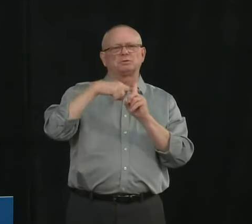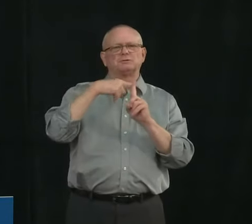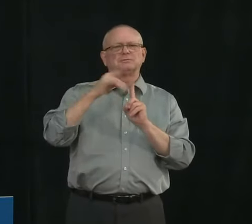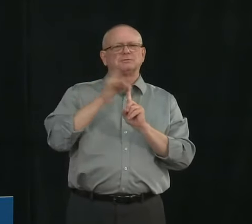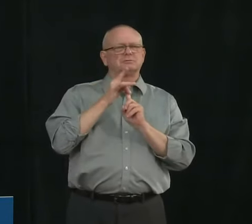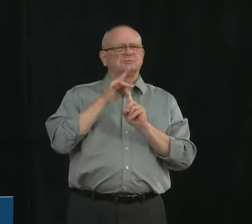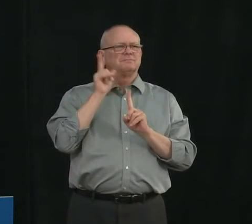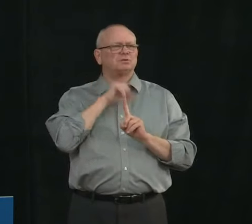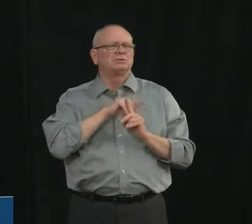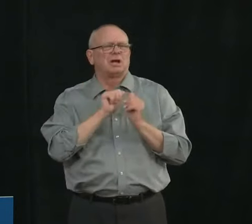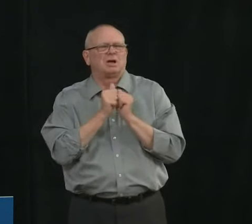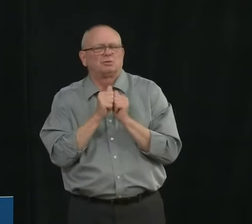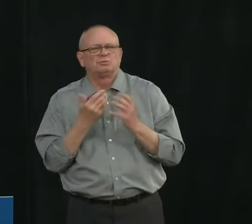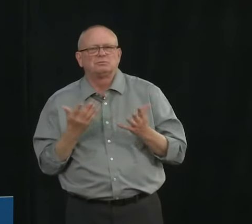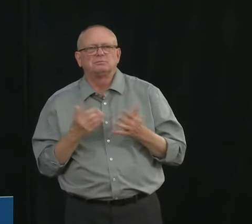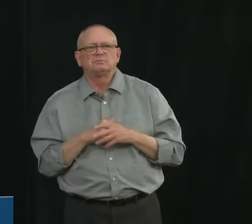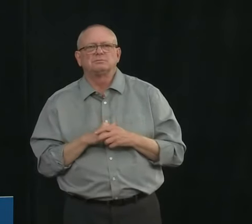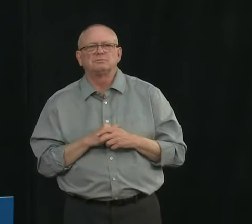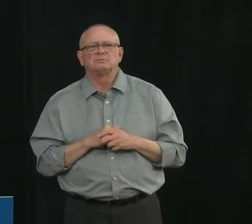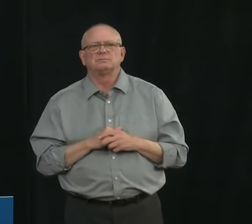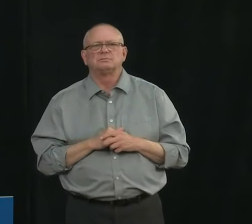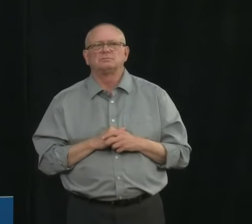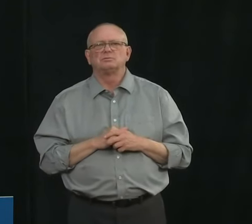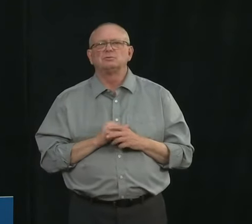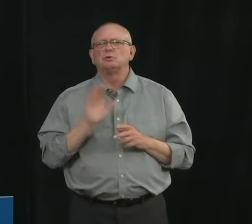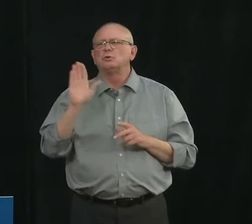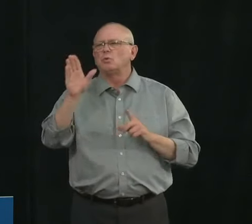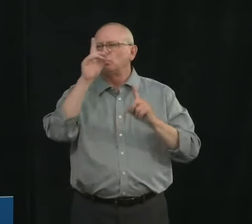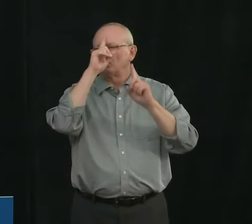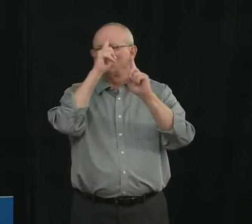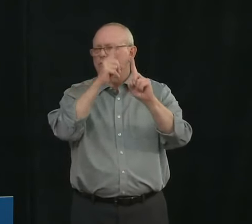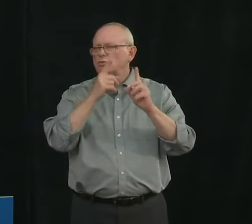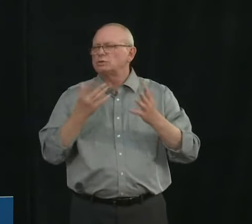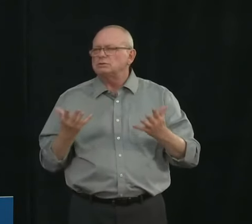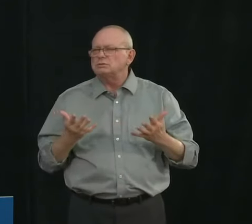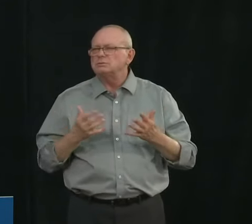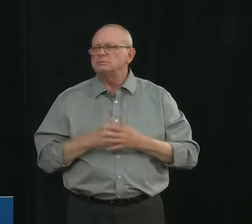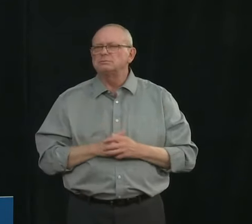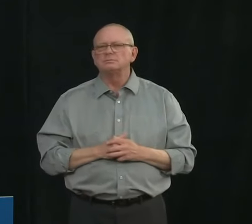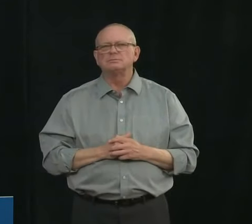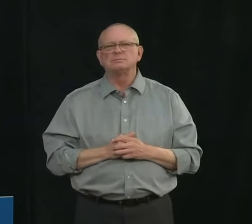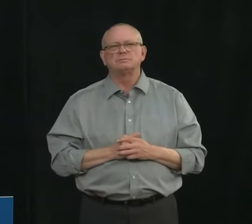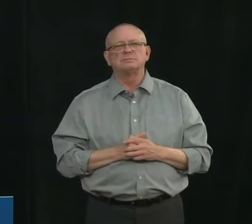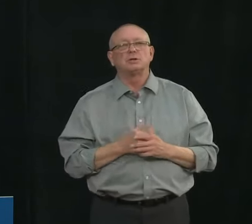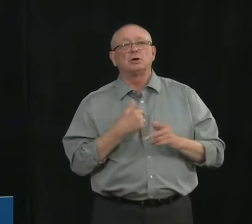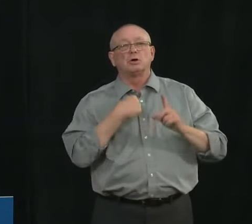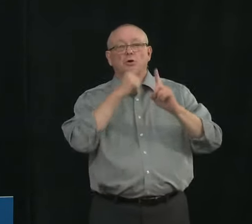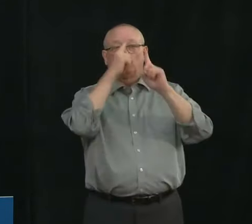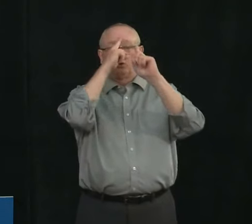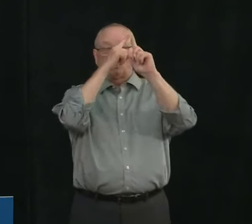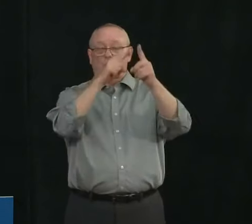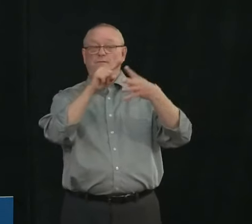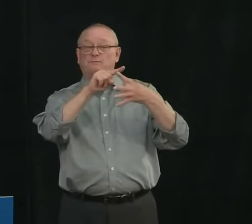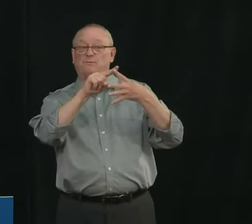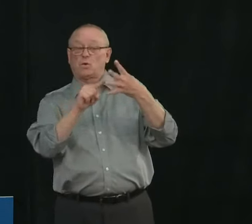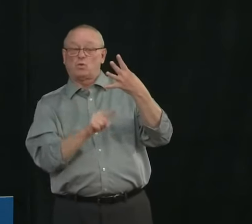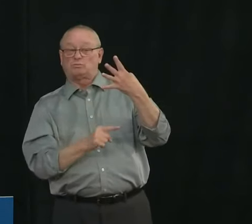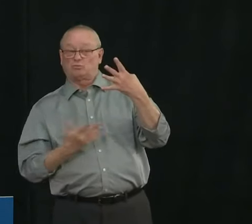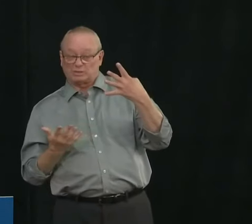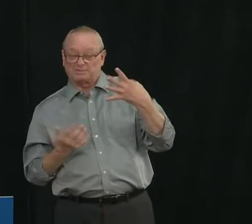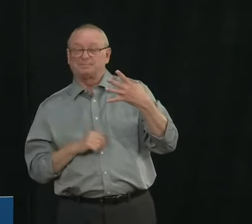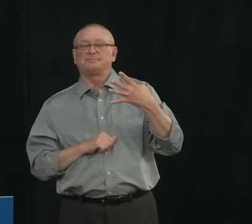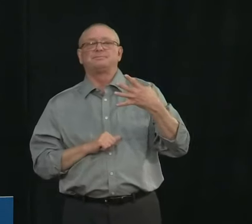lab capacity that has been built? So we have four key goals for using lab capacity the first one is